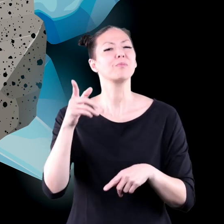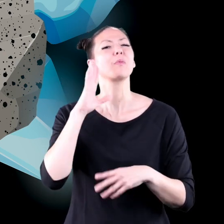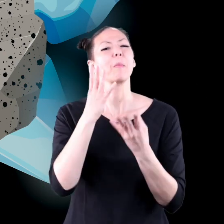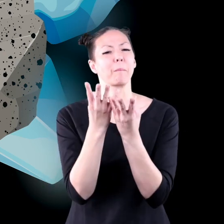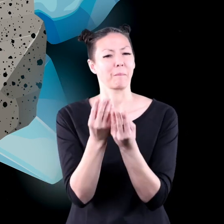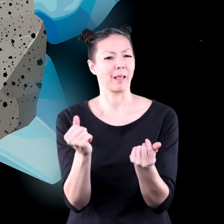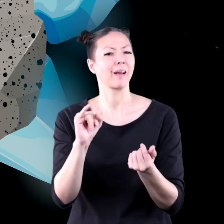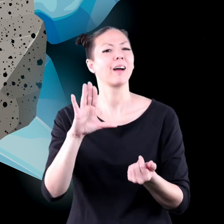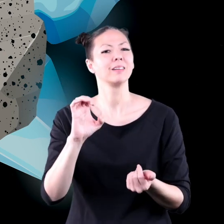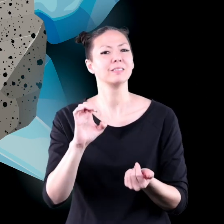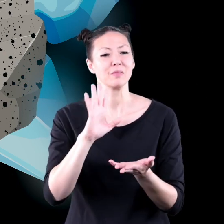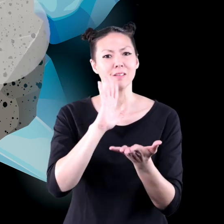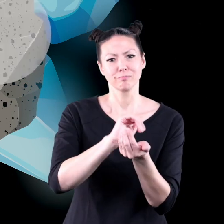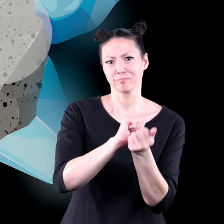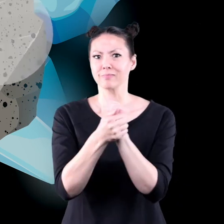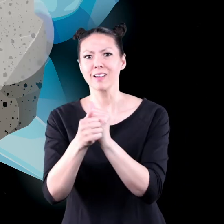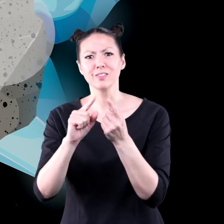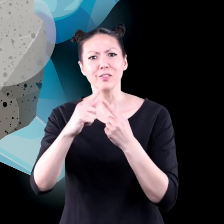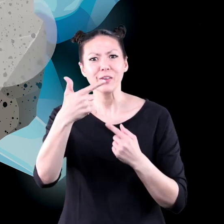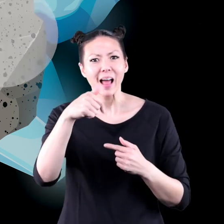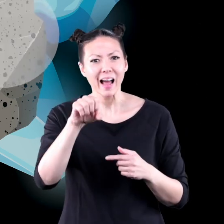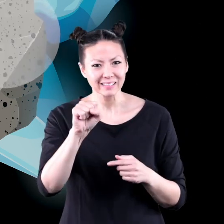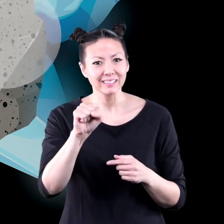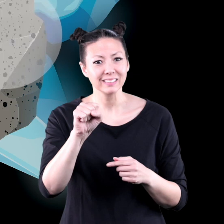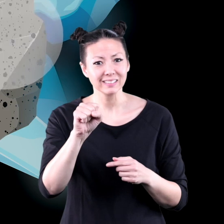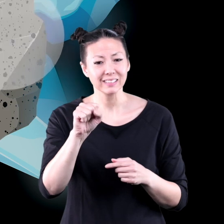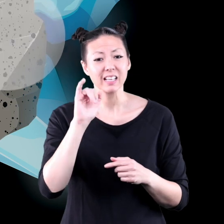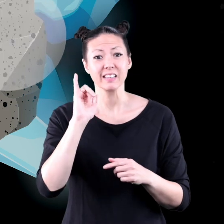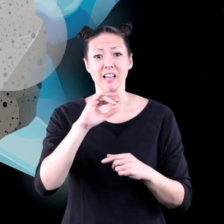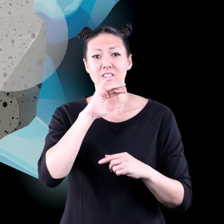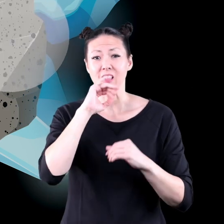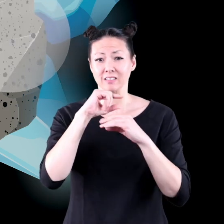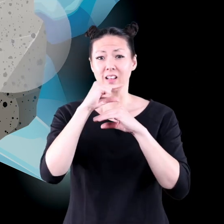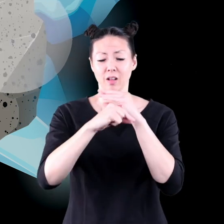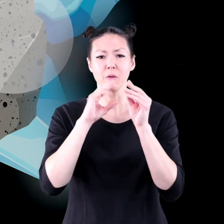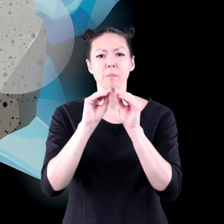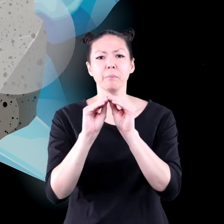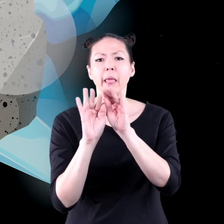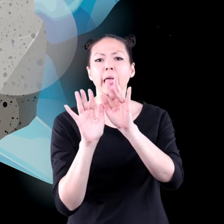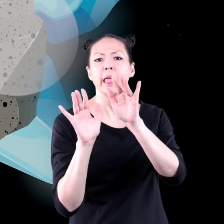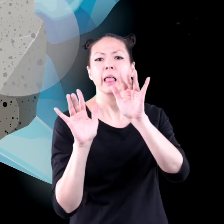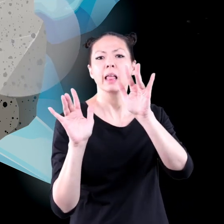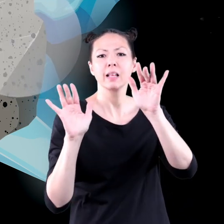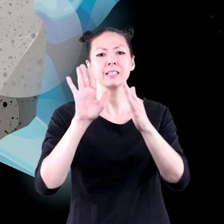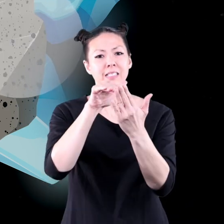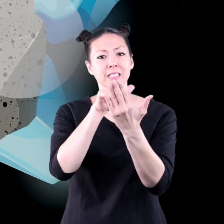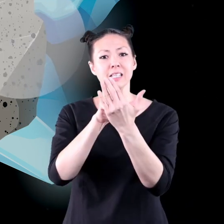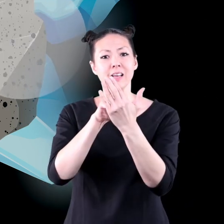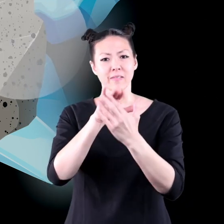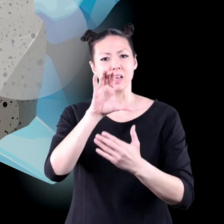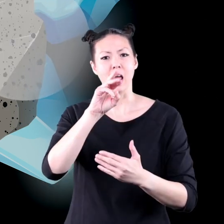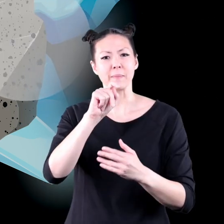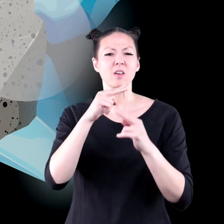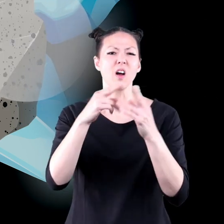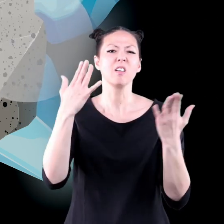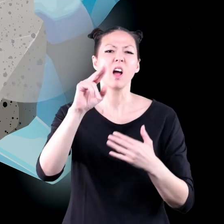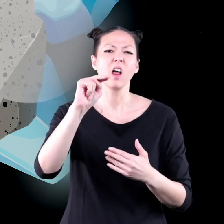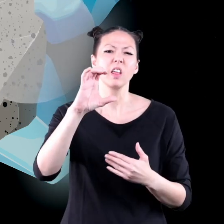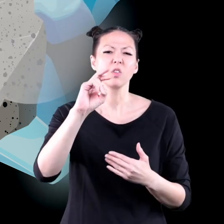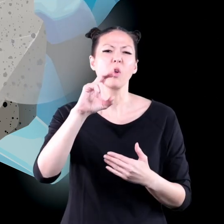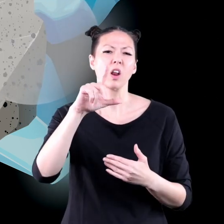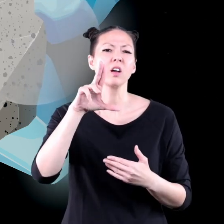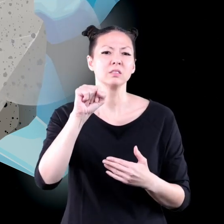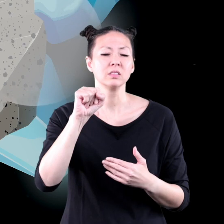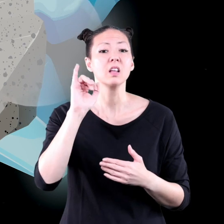causes the ice to melt and change into a gas. Dust particles spread out around the center of the comet or the